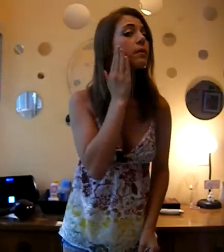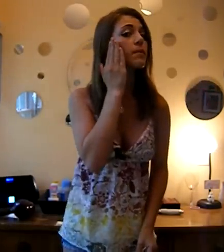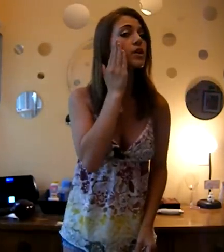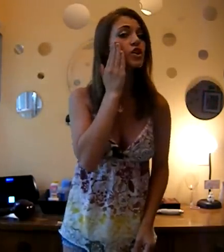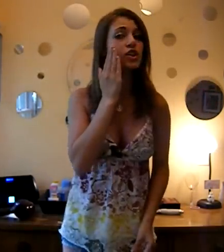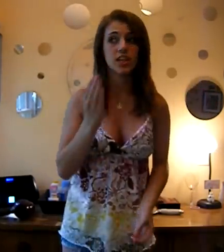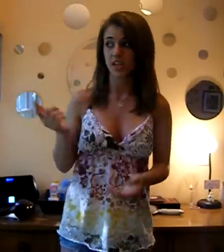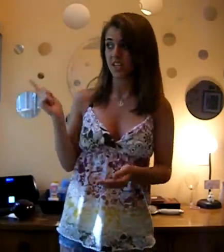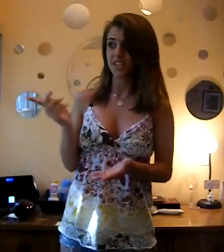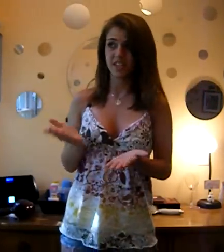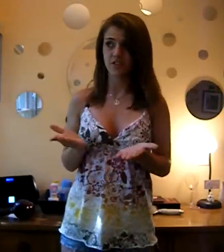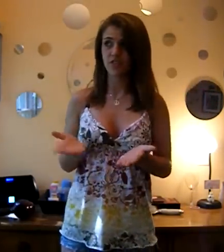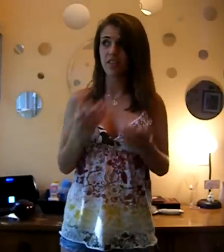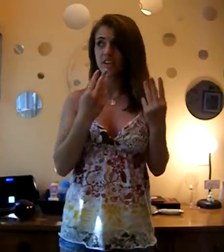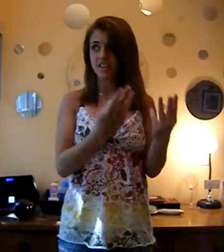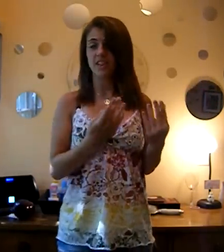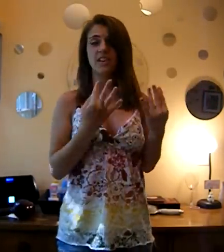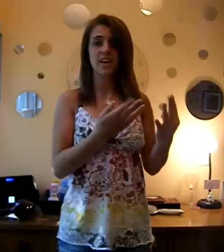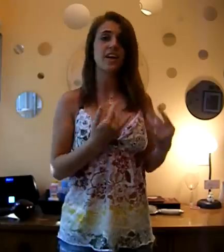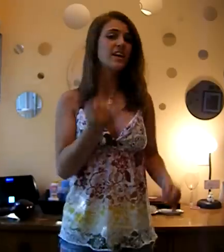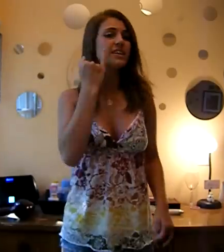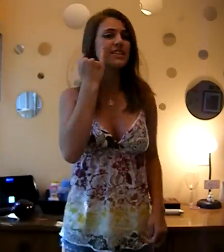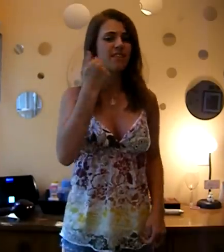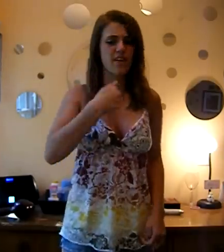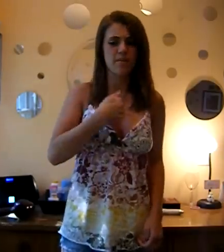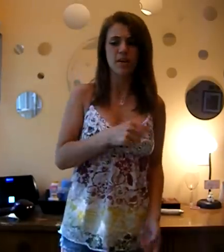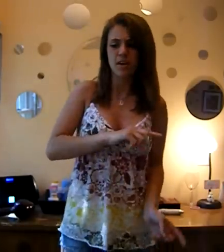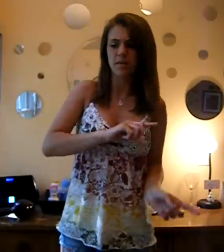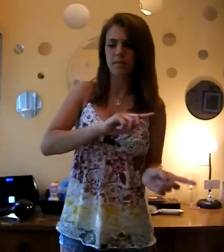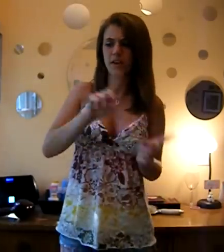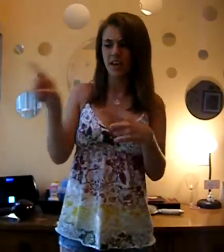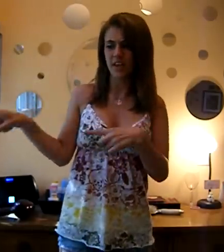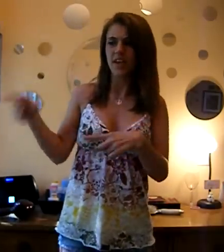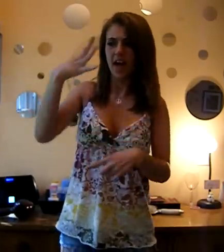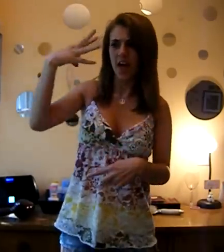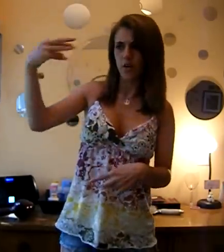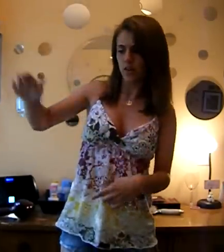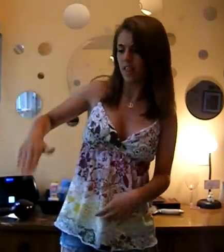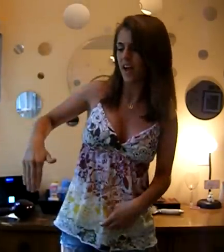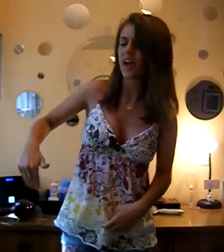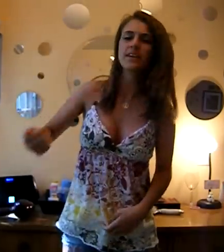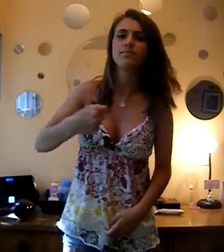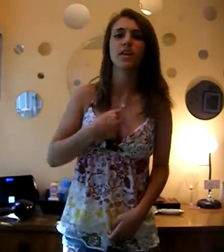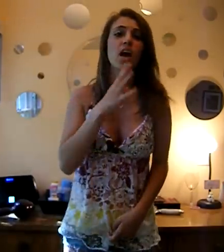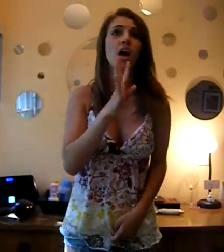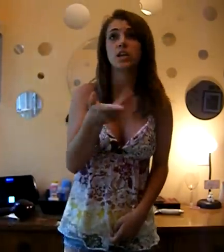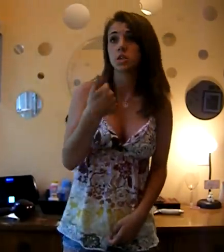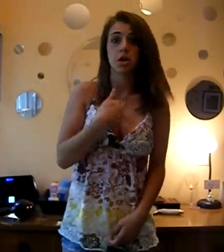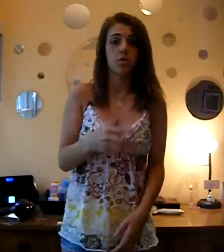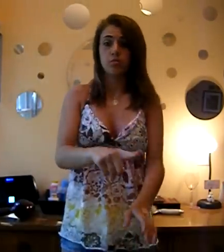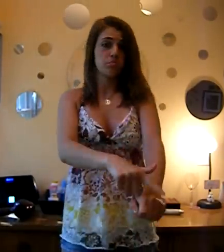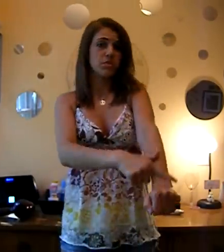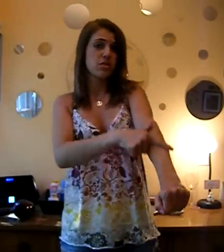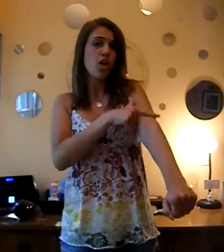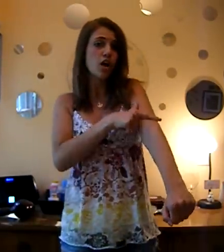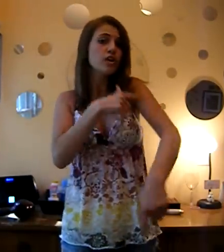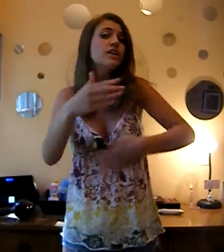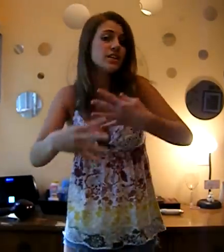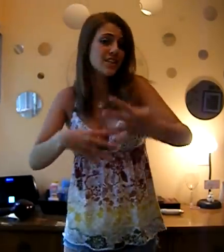on my cheek, it's here and left to me, it's like I'm gonna be L.A. I say I won't be long, I was